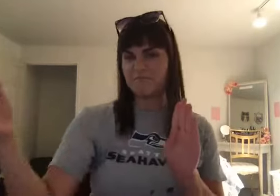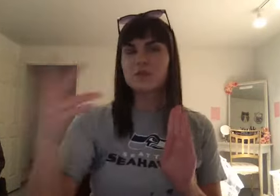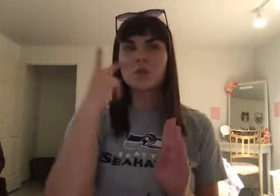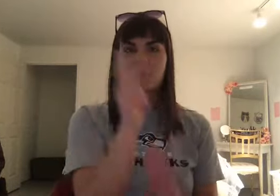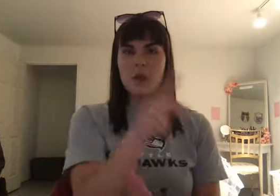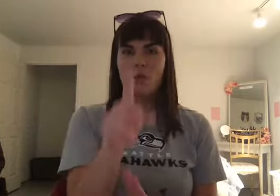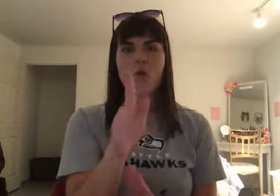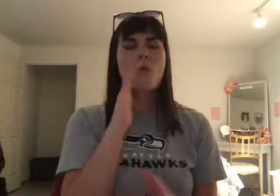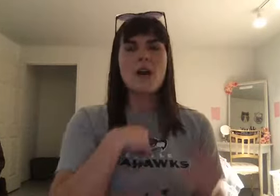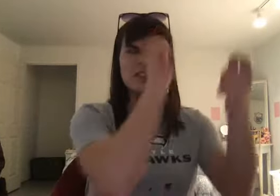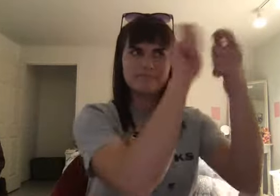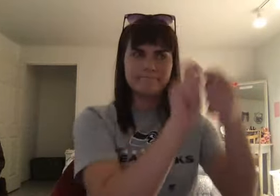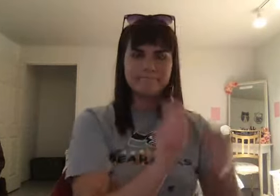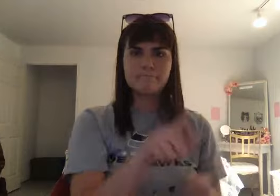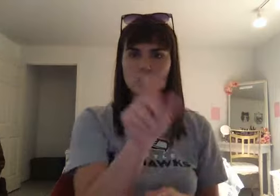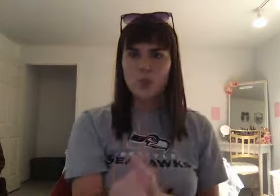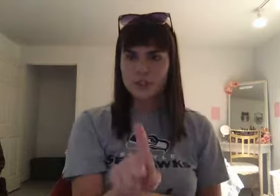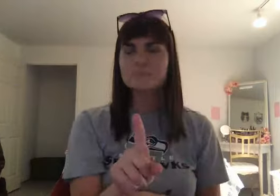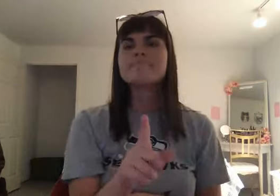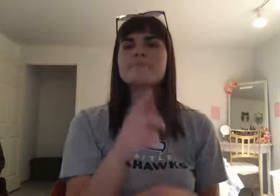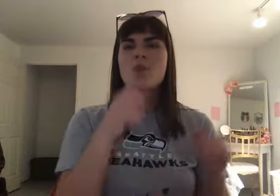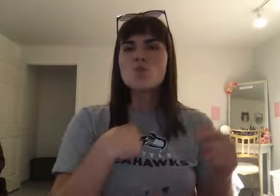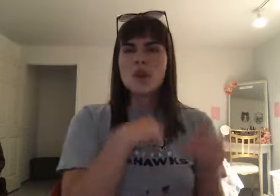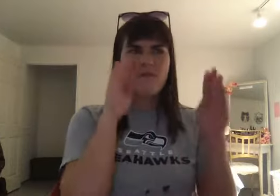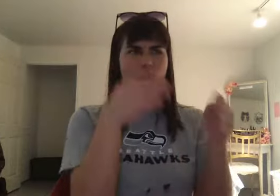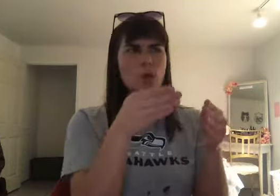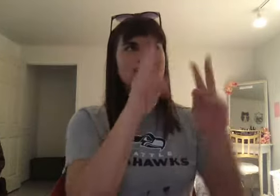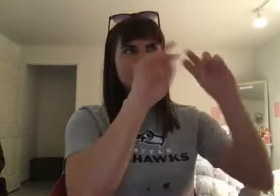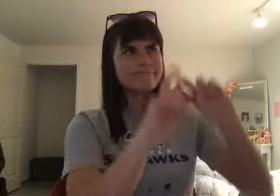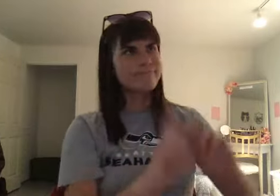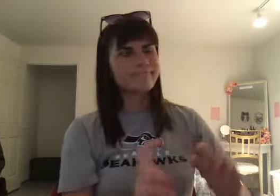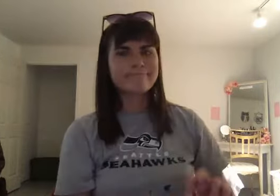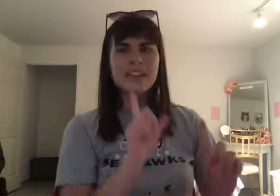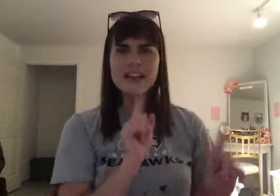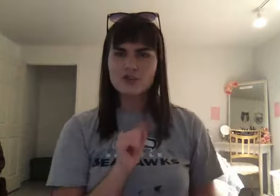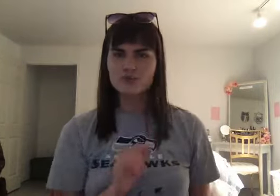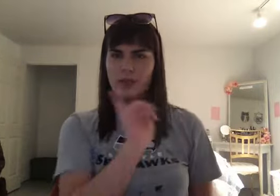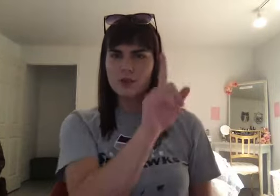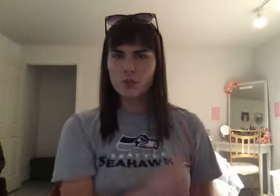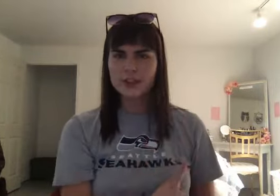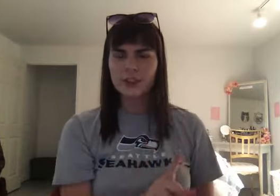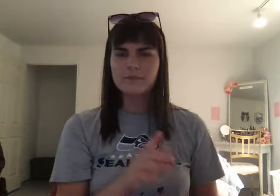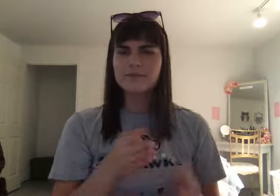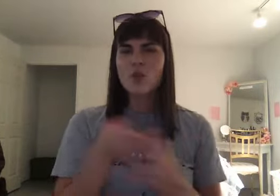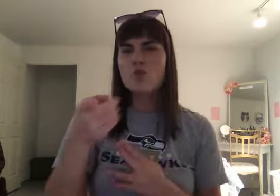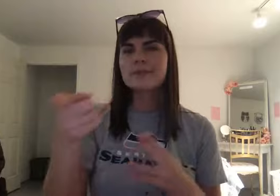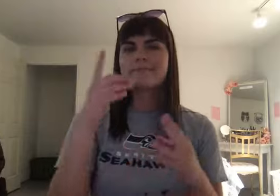questions, some essential questions, the things that we are really going to focus on learning through this PowerPoint. And the essential questions